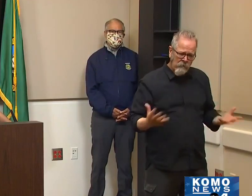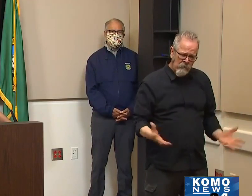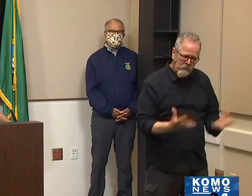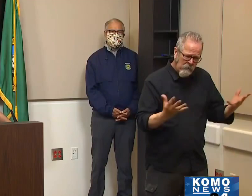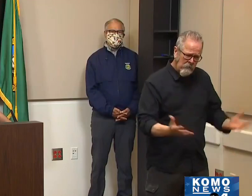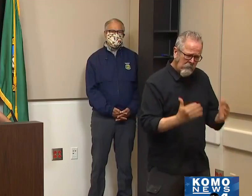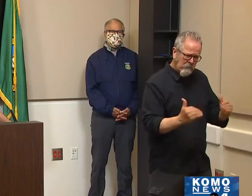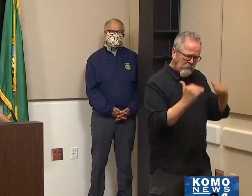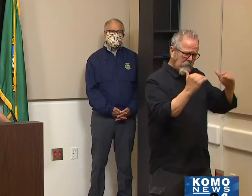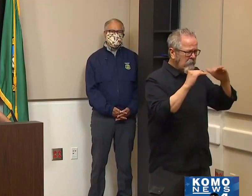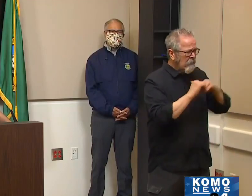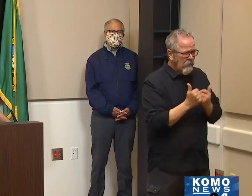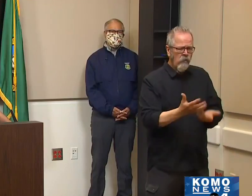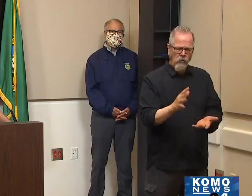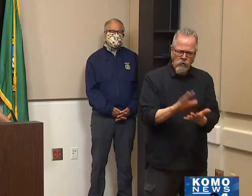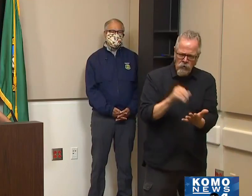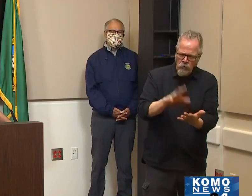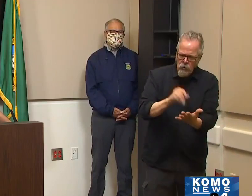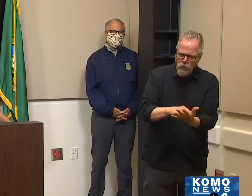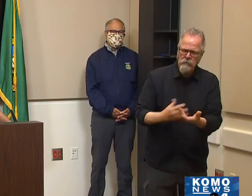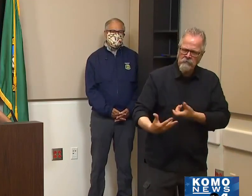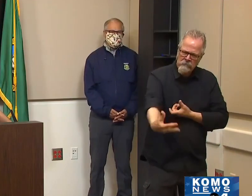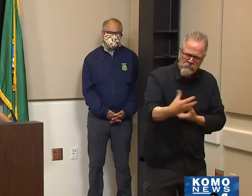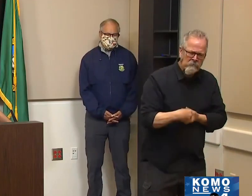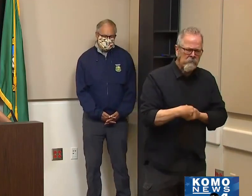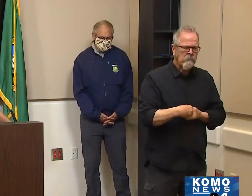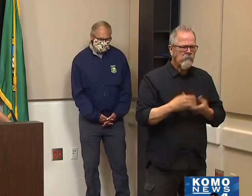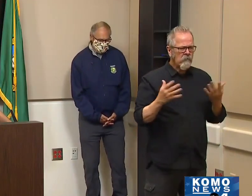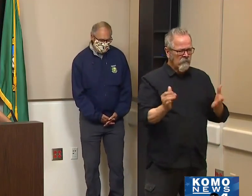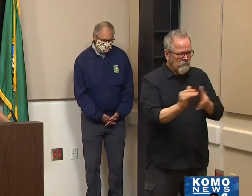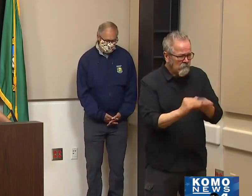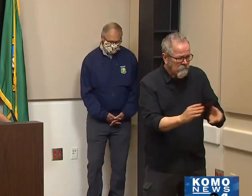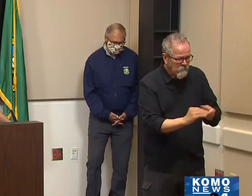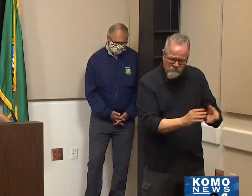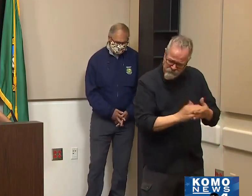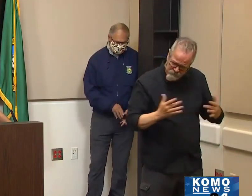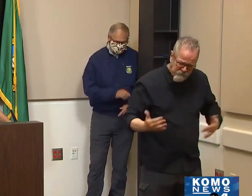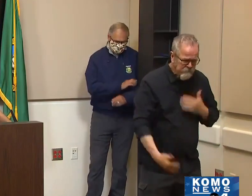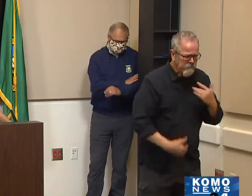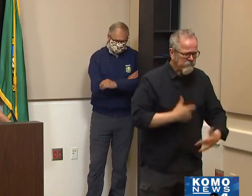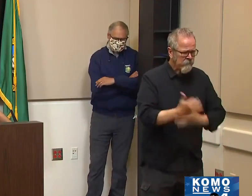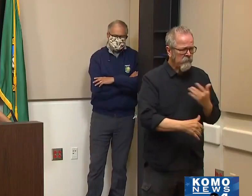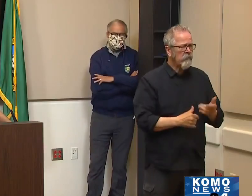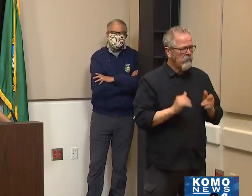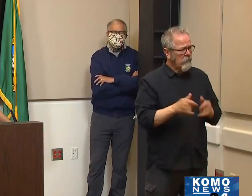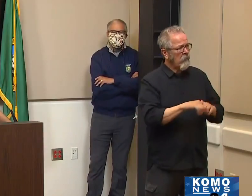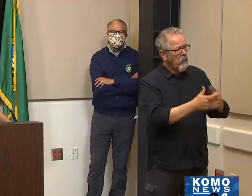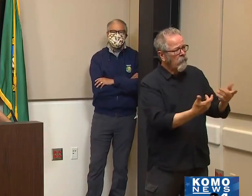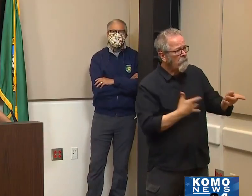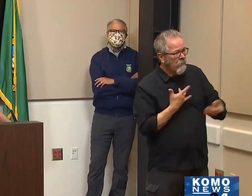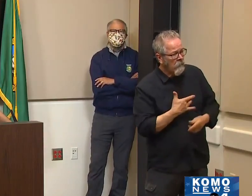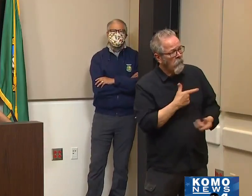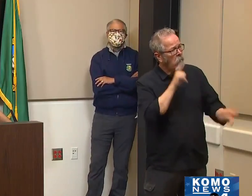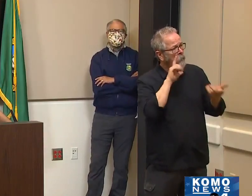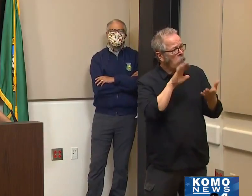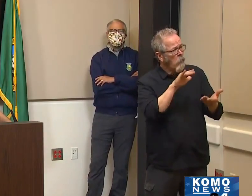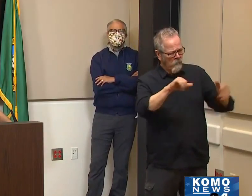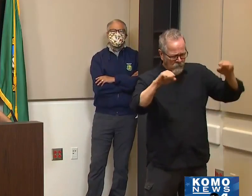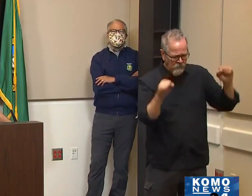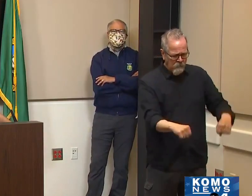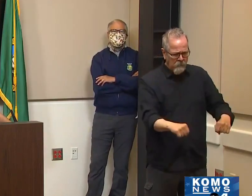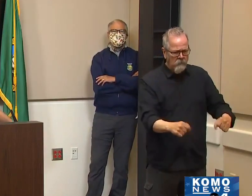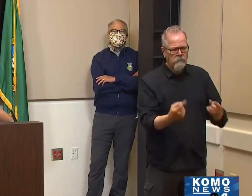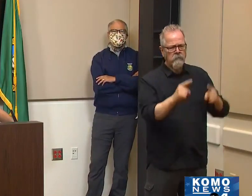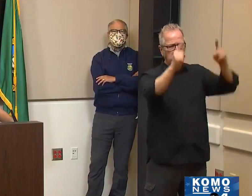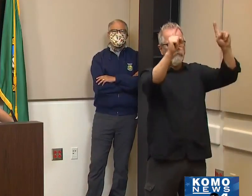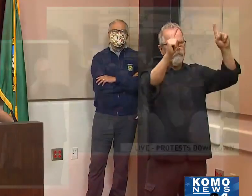same situations that I was in. And he has no hope because he feels the city don't care for him. He feels the state. Nobody